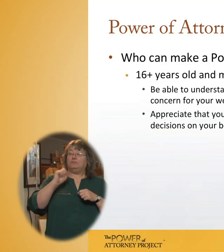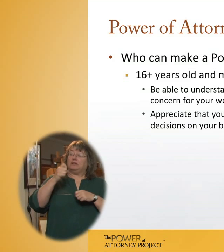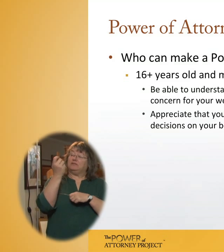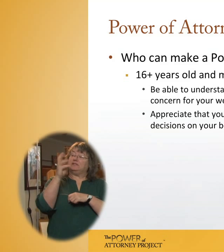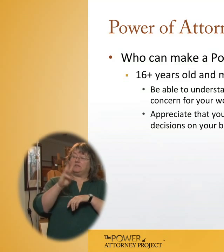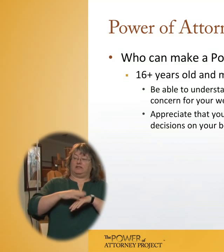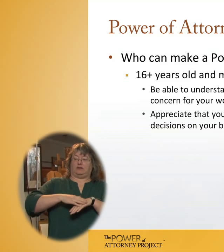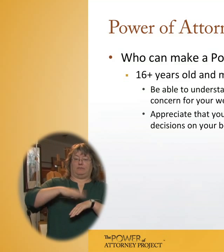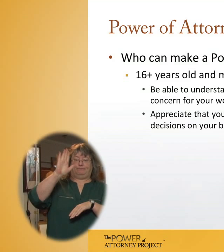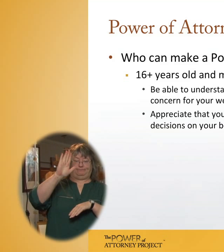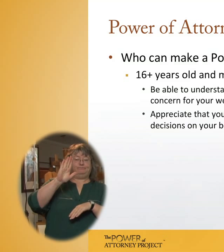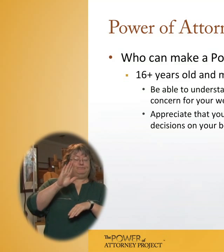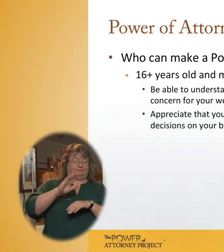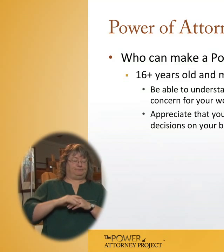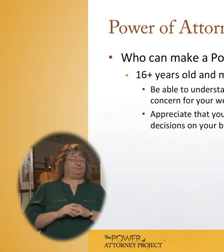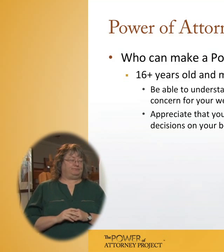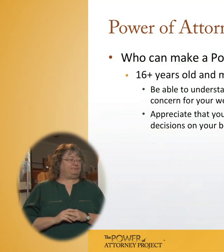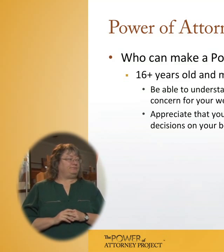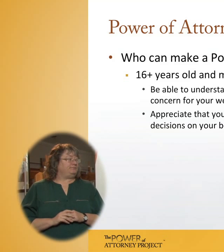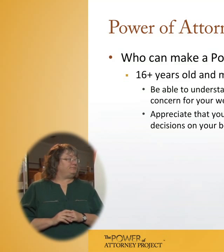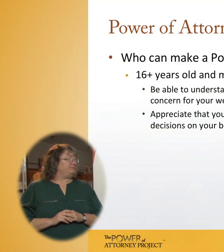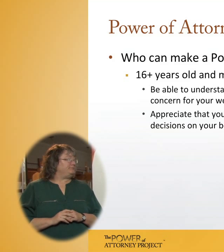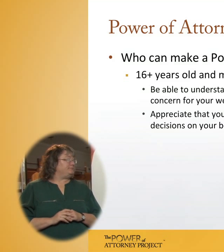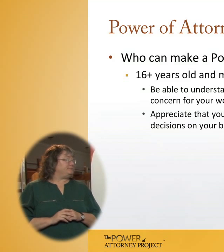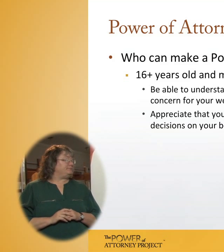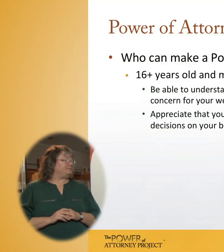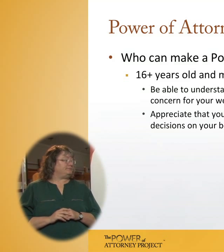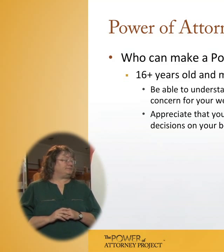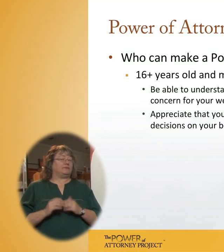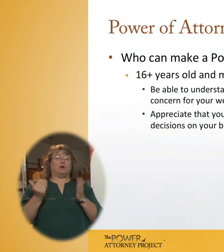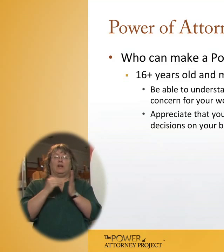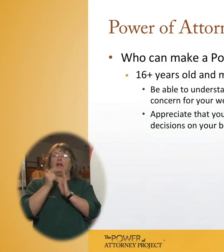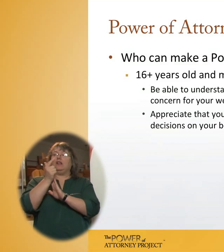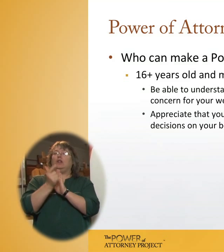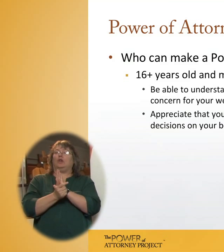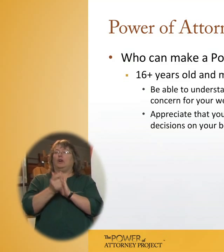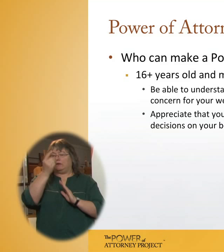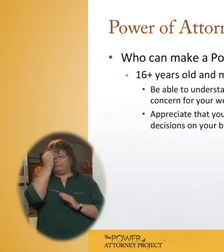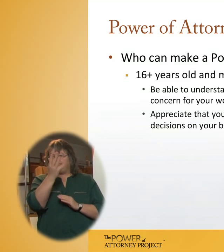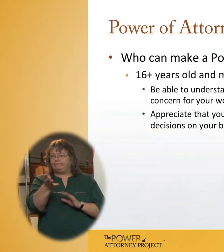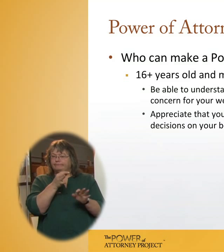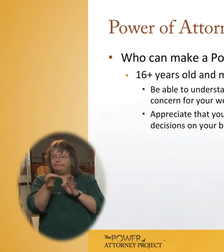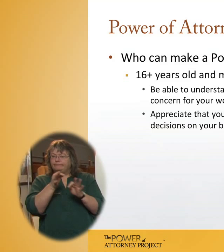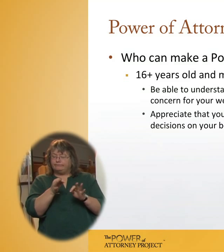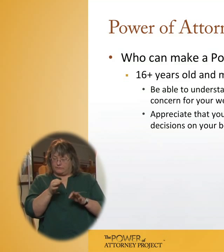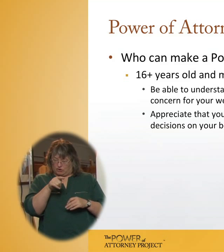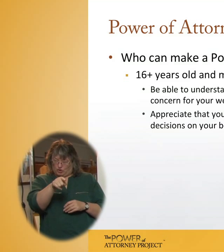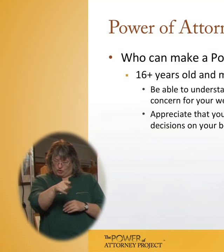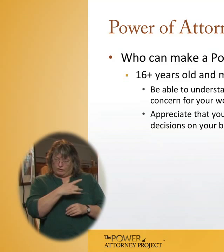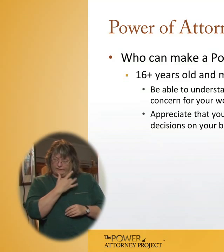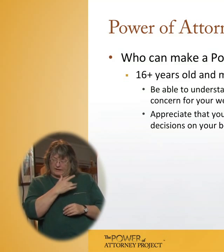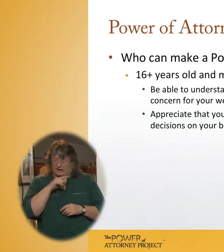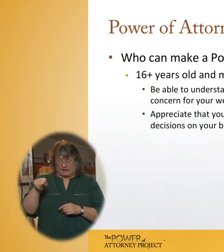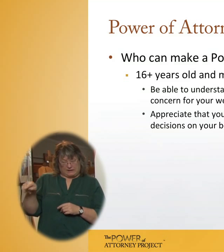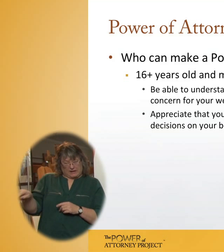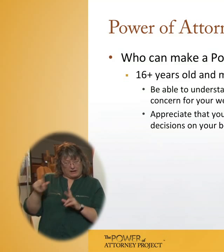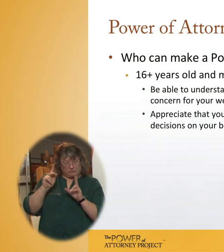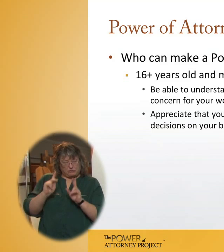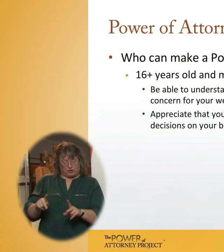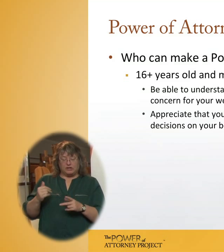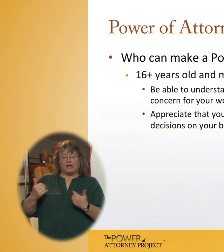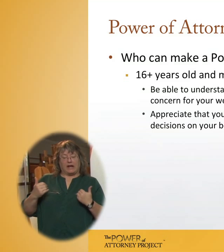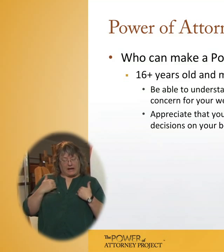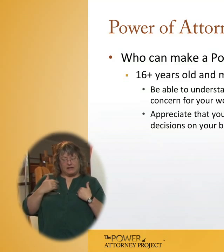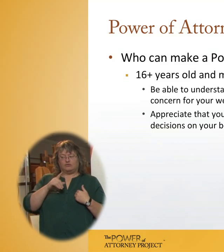years old. And so what the lawyer again would say to you is, are you convinced that the person you're naming has a